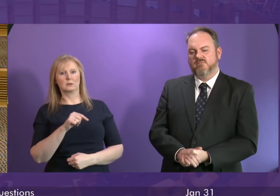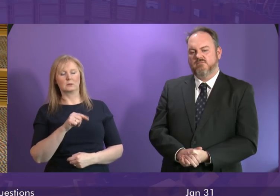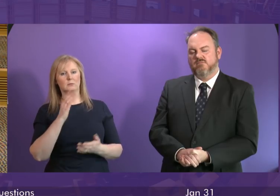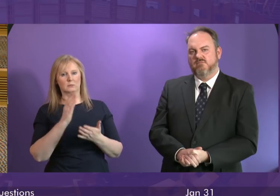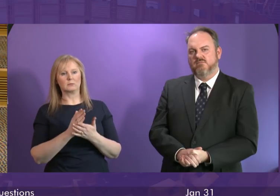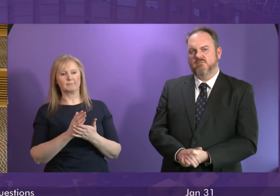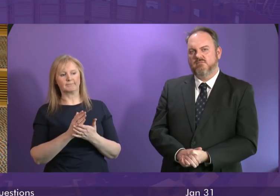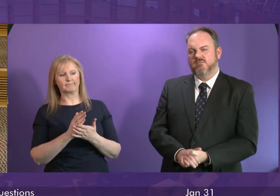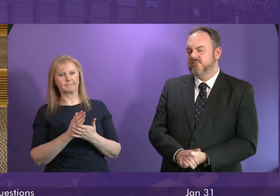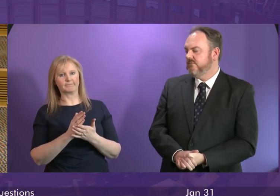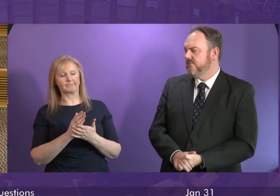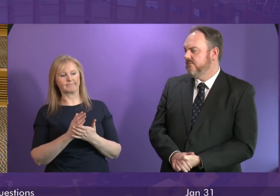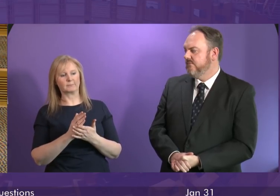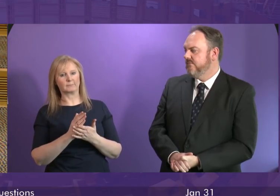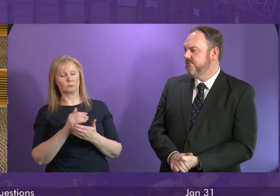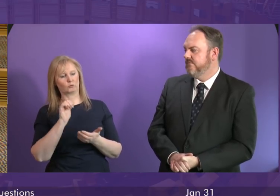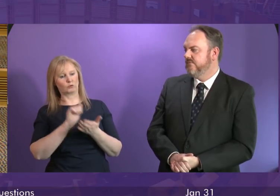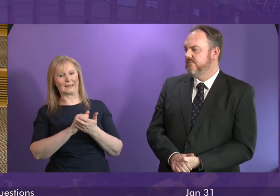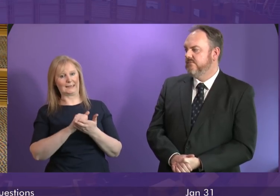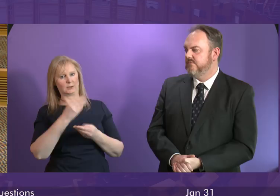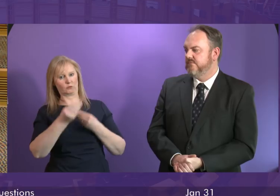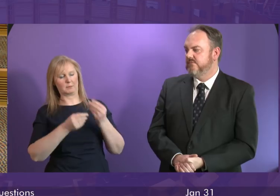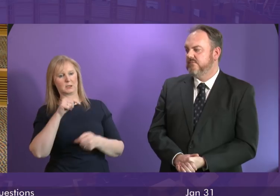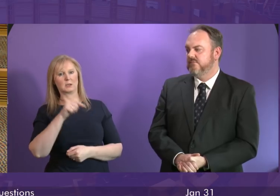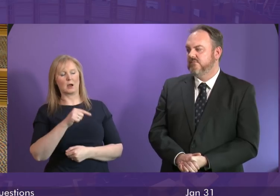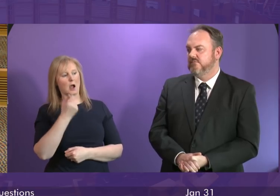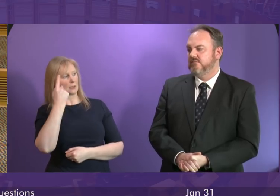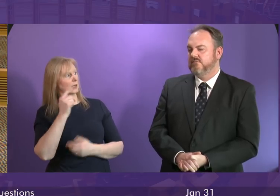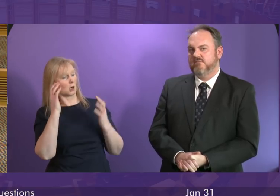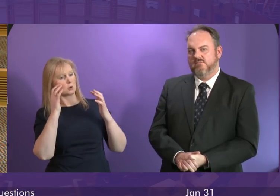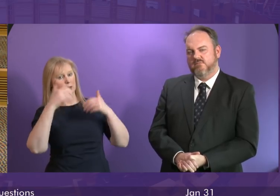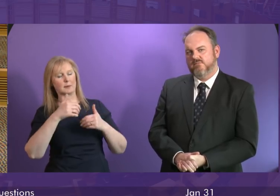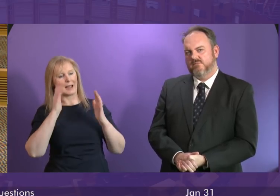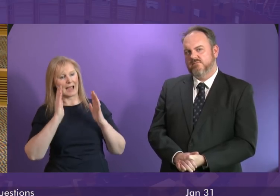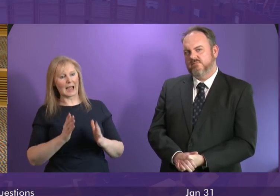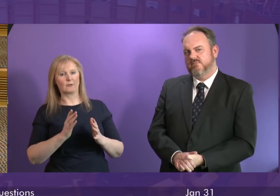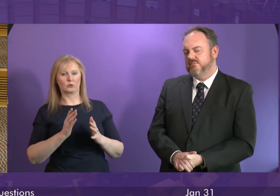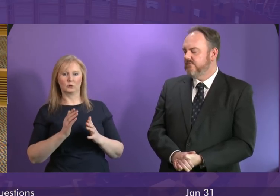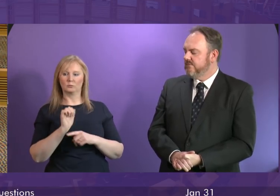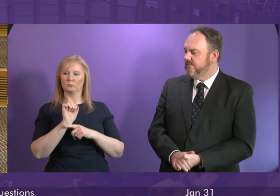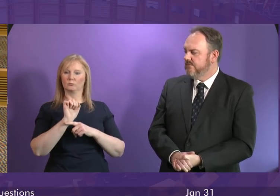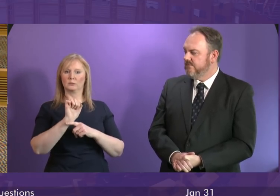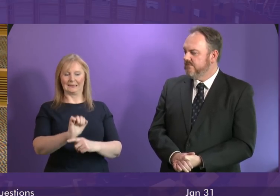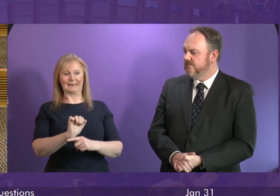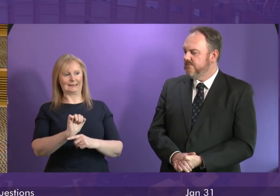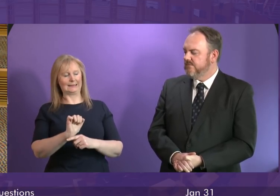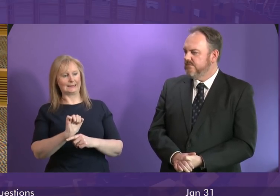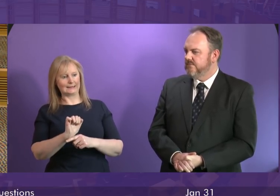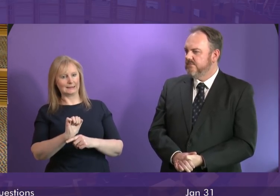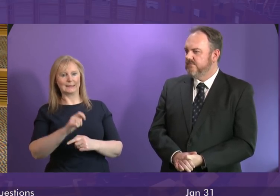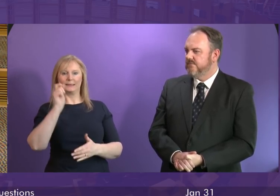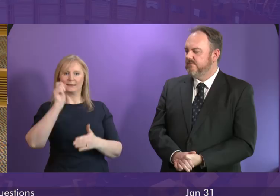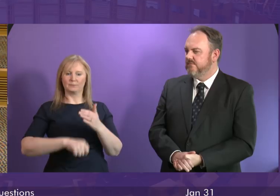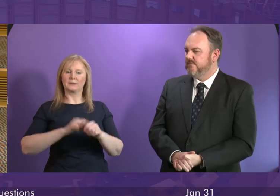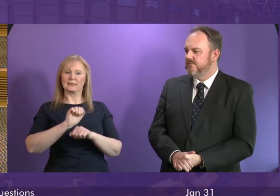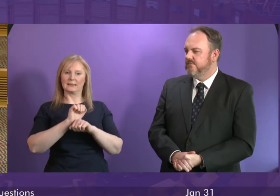undoubtedly a fair description so I understand the concerns but we must protect the principle in this country that sentencing decisions